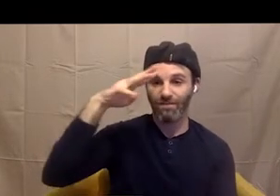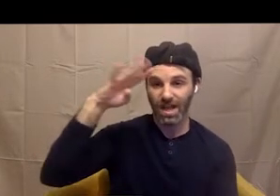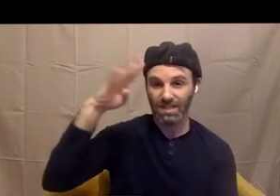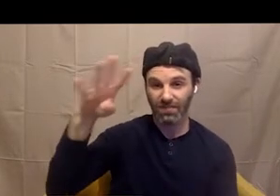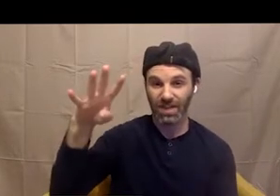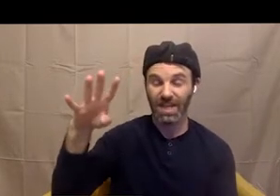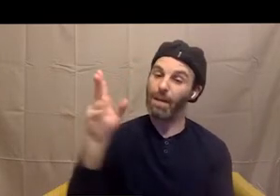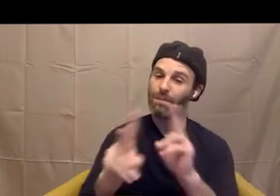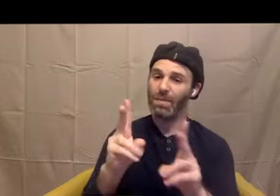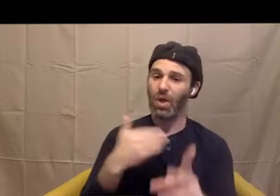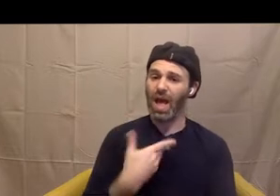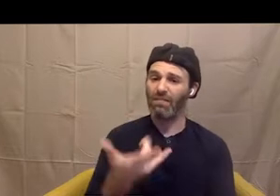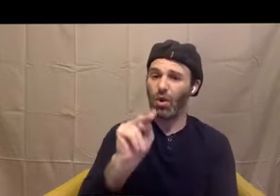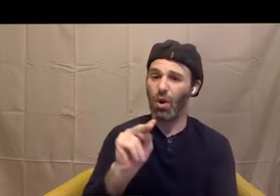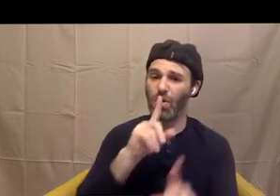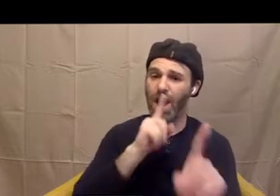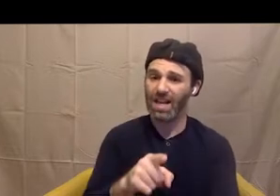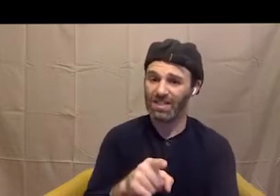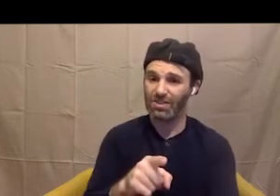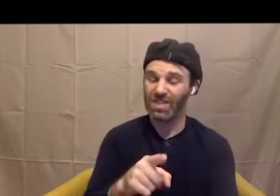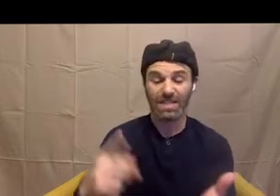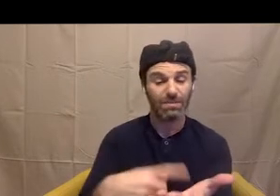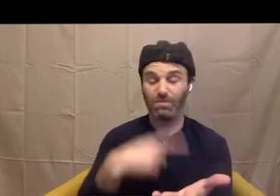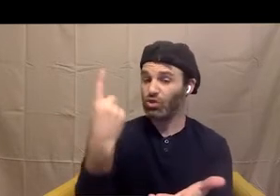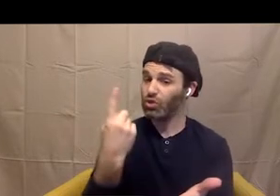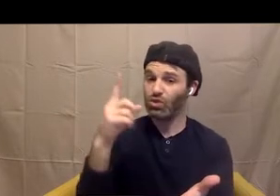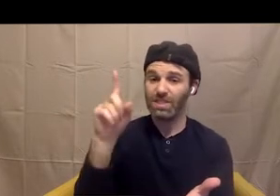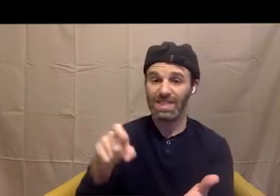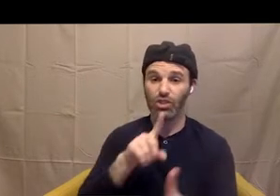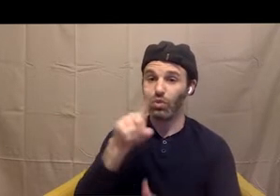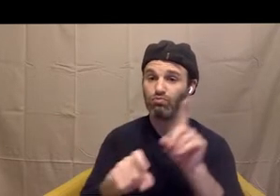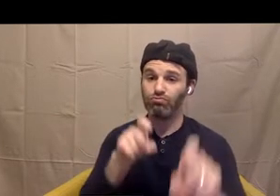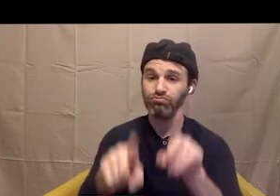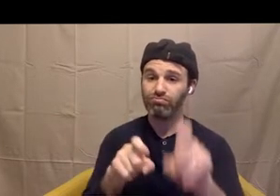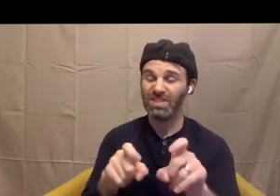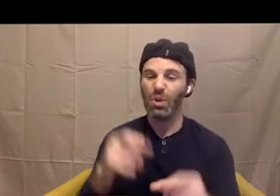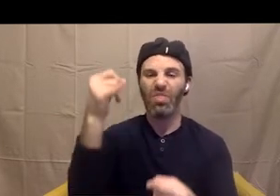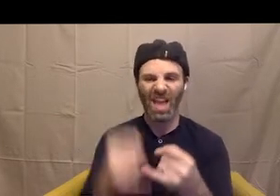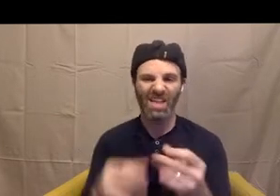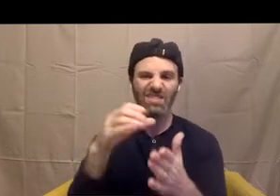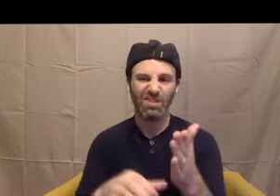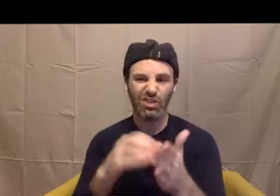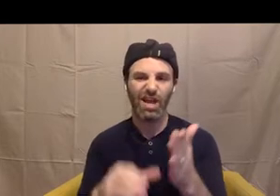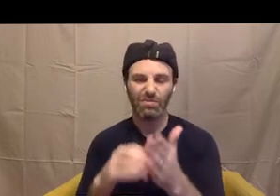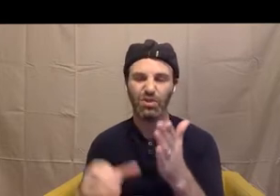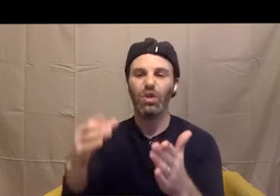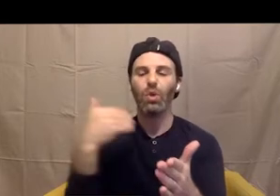interesting questions. So at the end of every chapter, there are questions. And I won't read all these questions. But